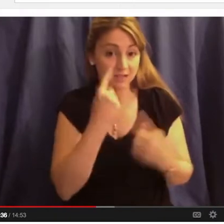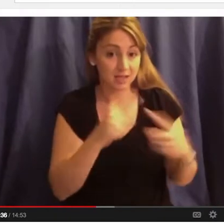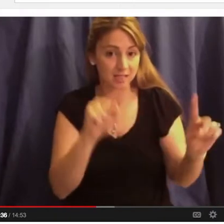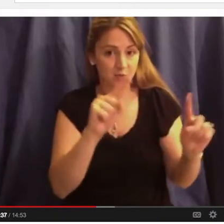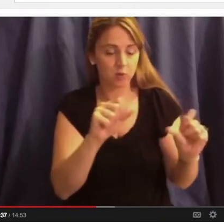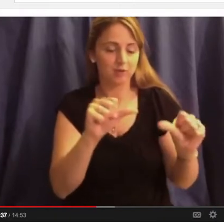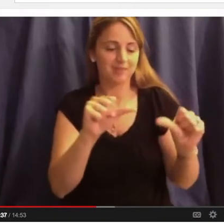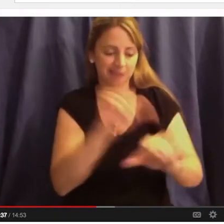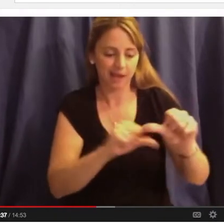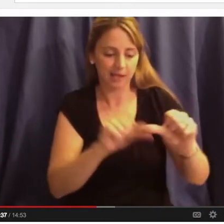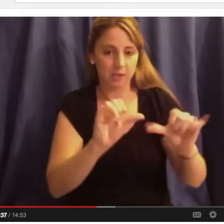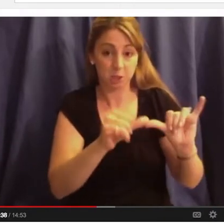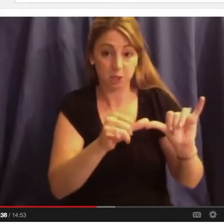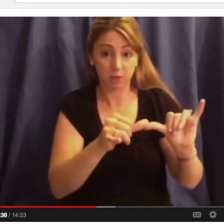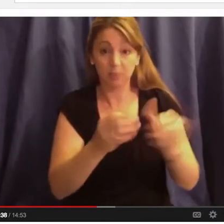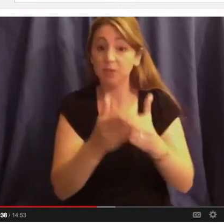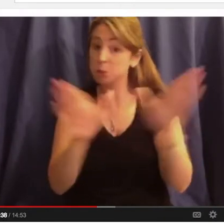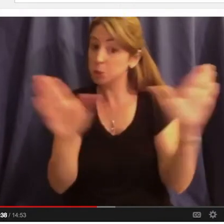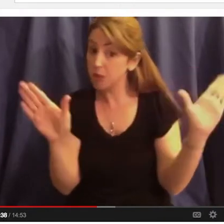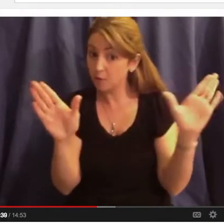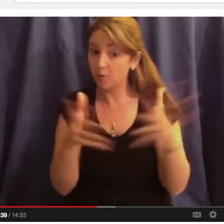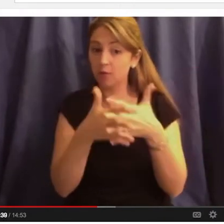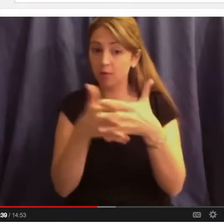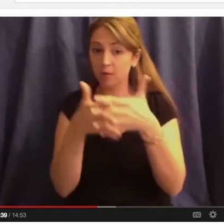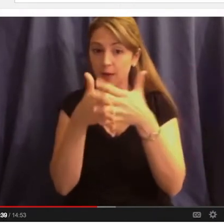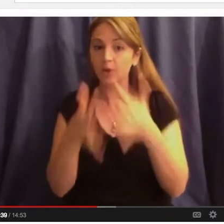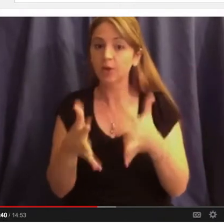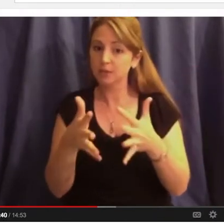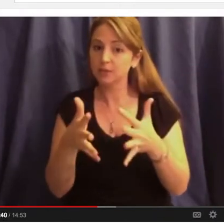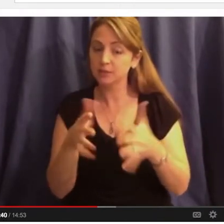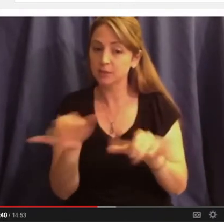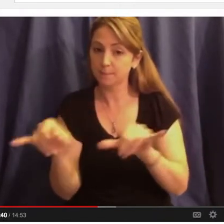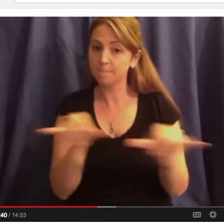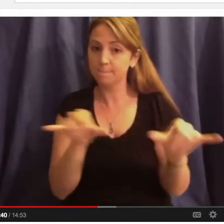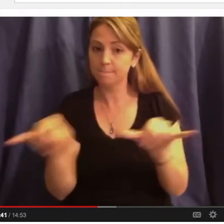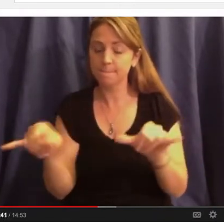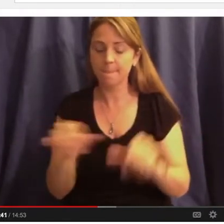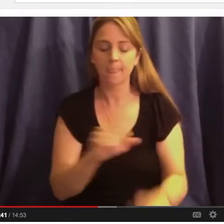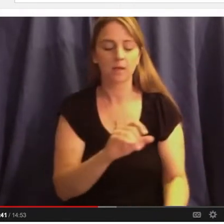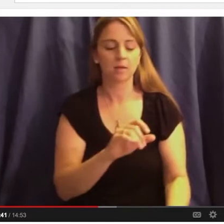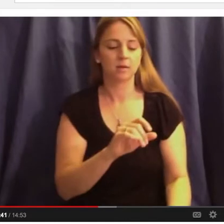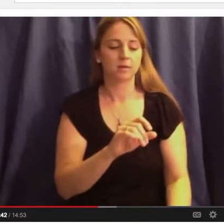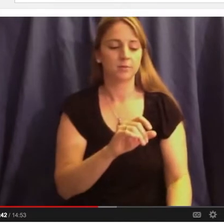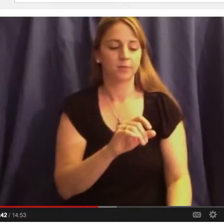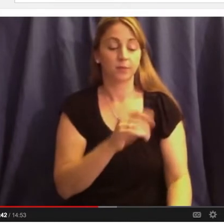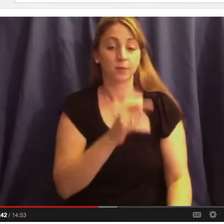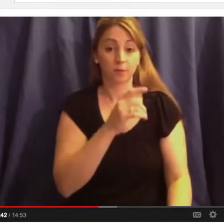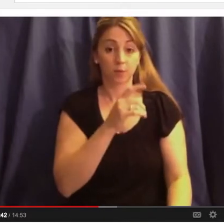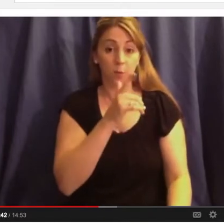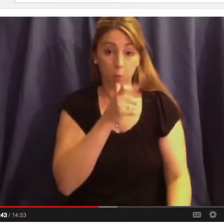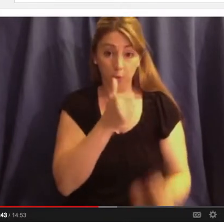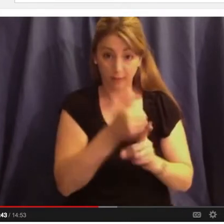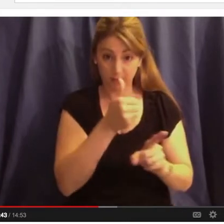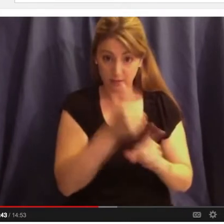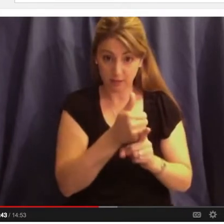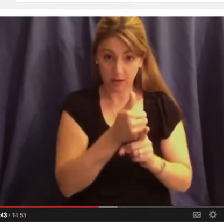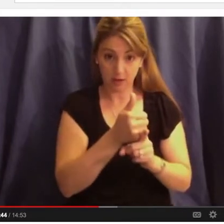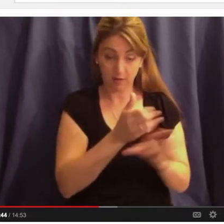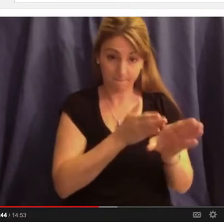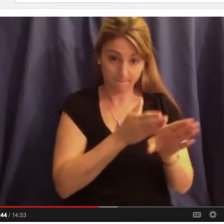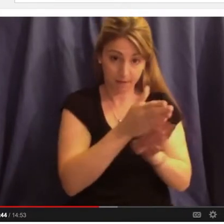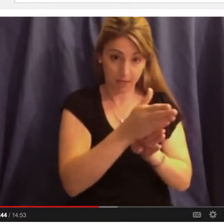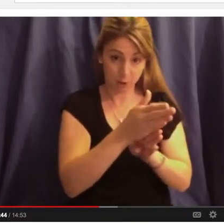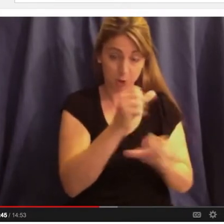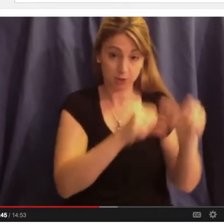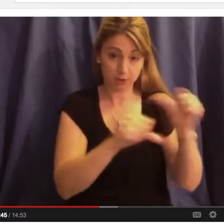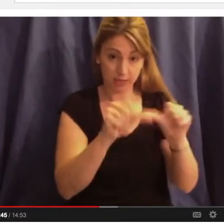about Americans. If you don't know it, well, 20% of blacks and Hispanics who begin with a major in science and engineering will